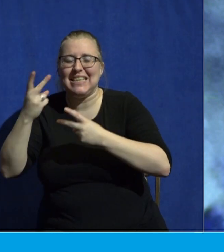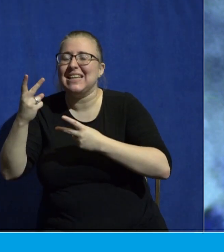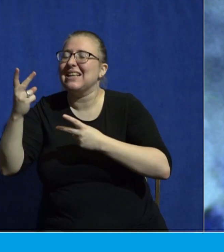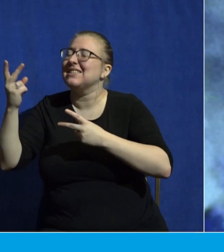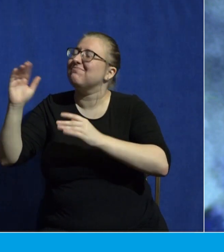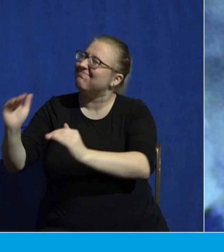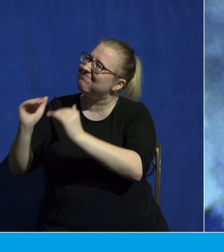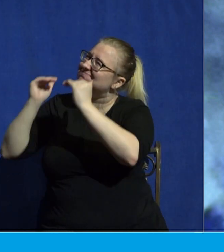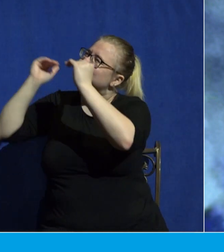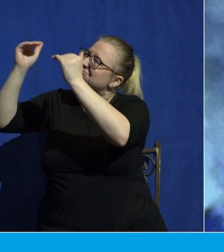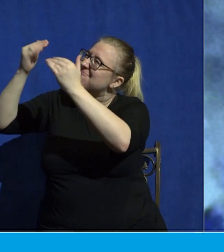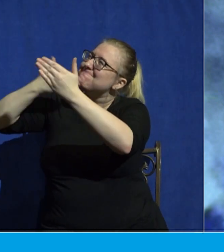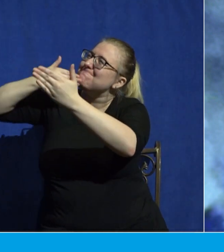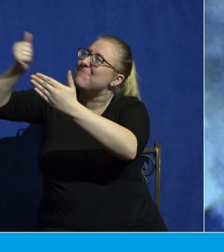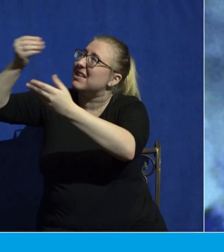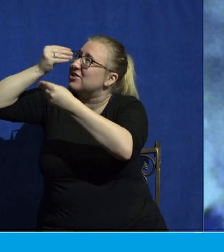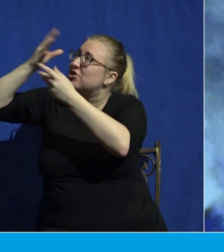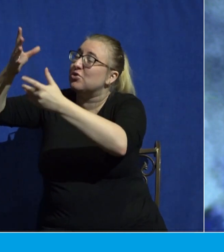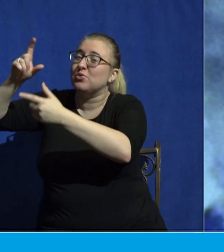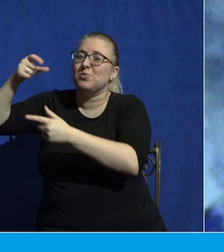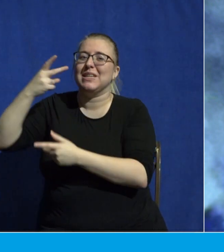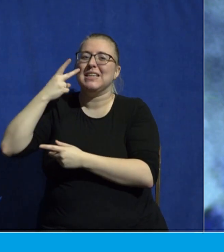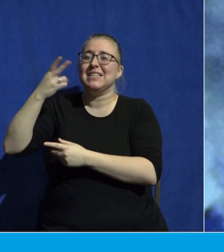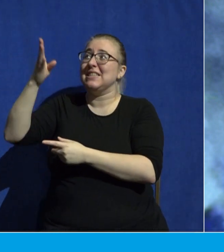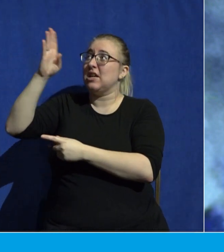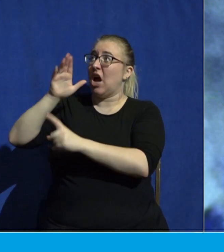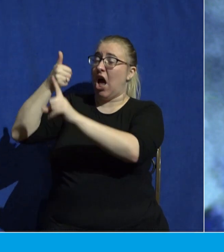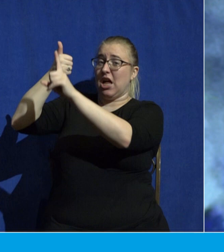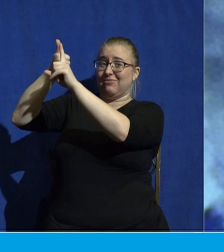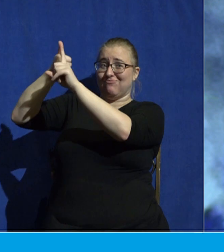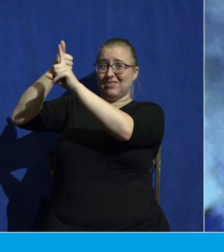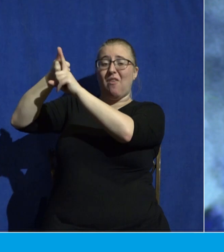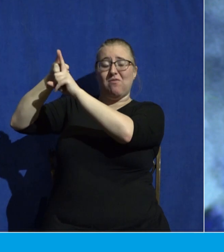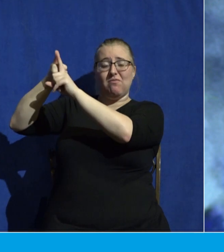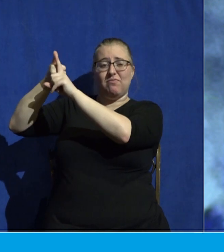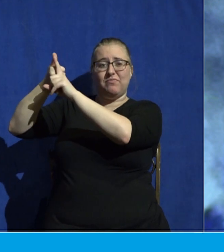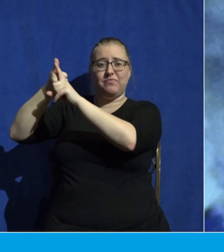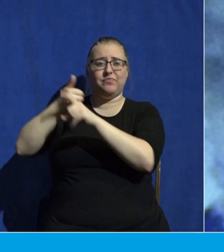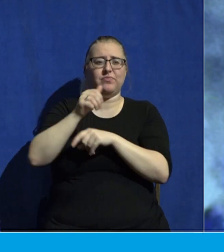has revealed himself to be. A.W. Tozer goes on and he says,